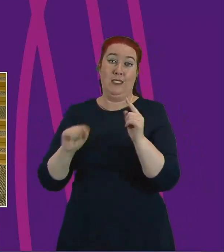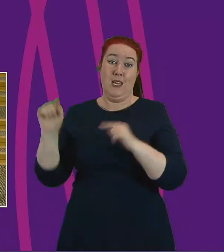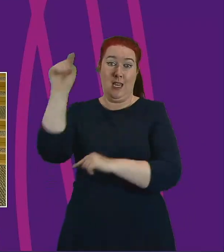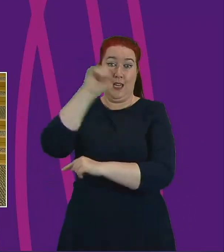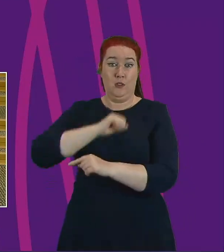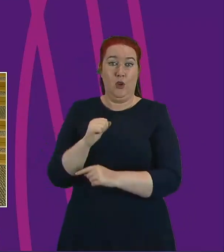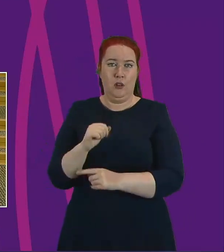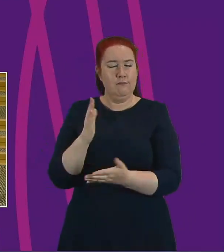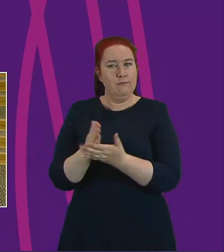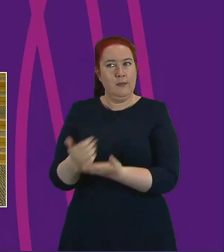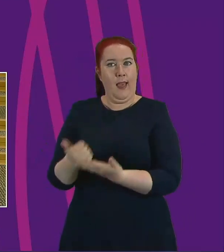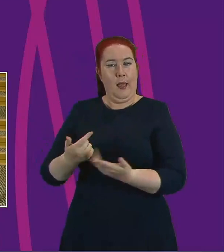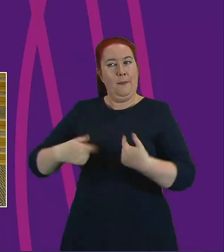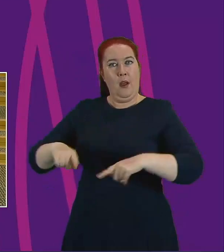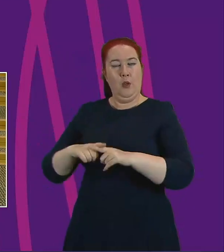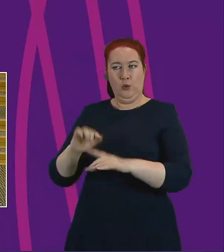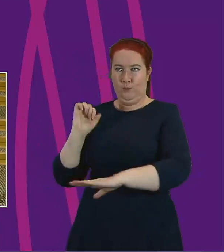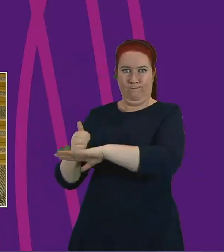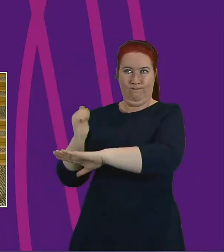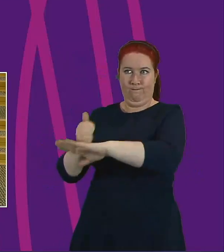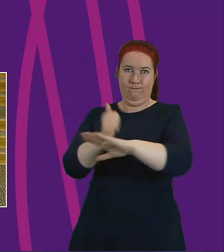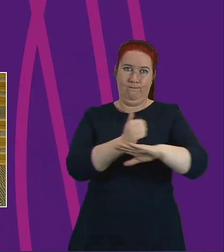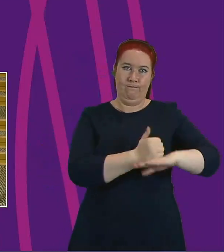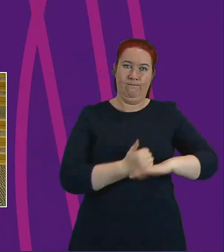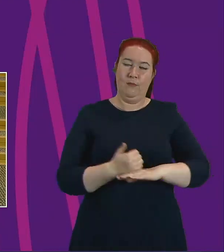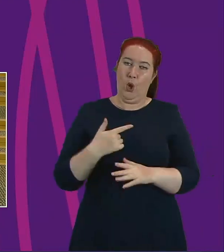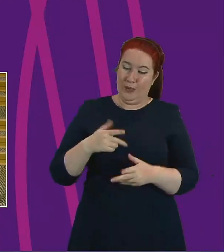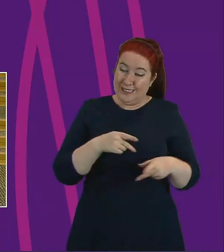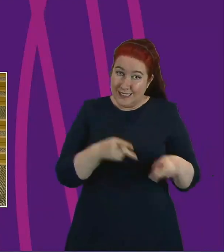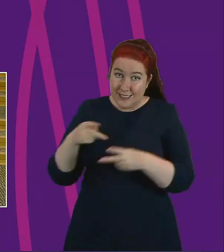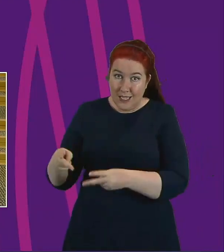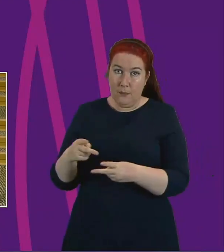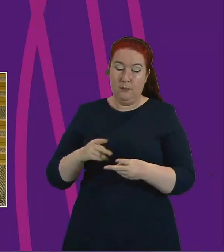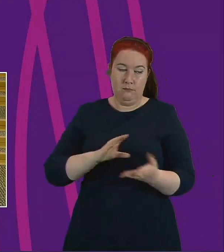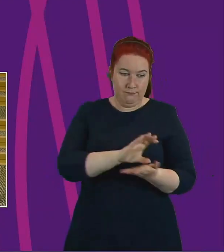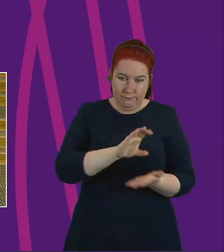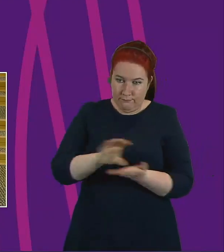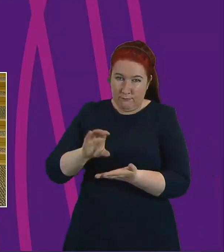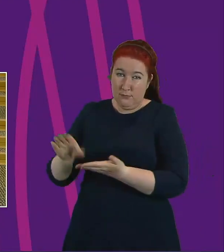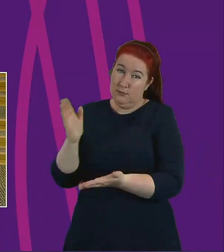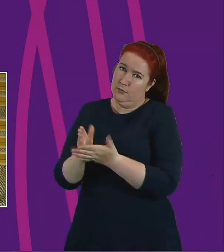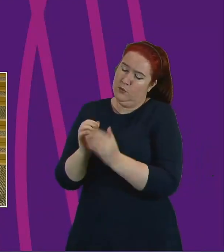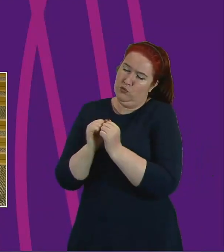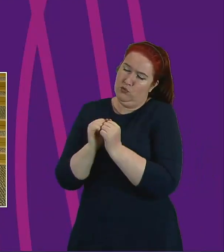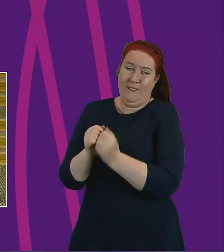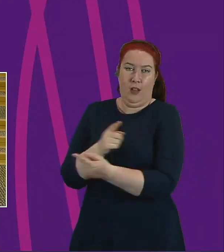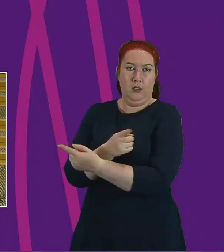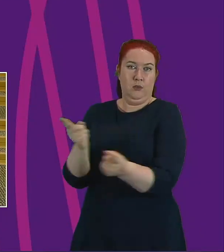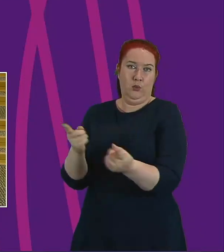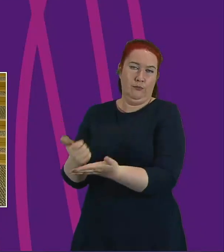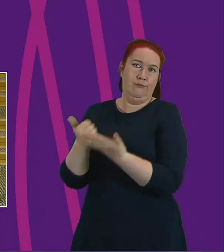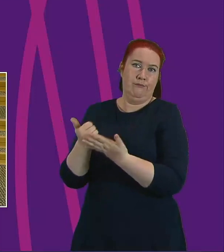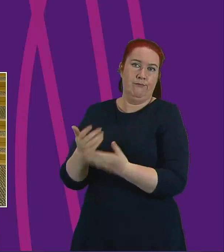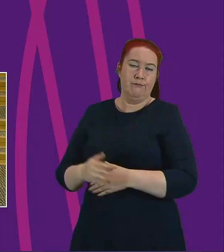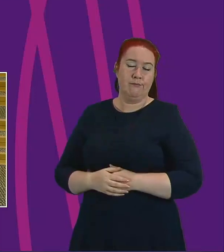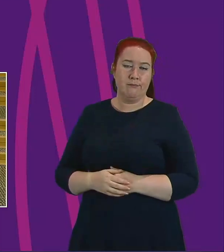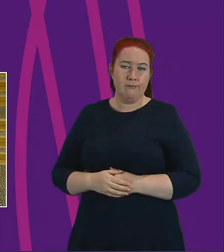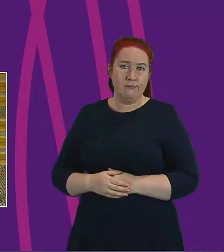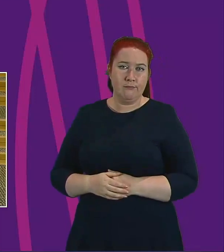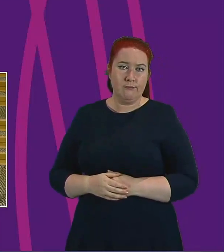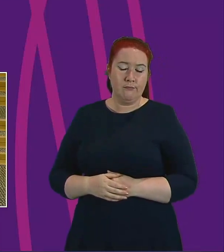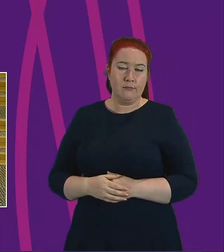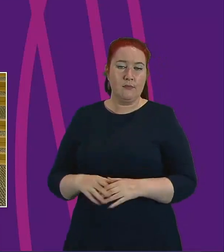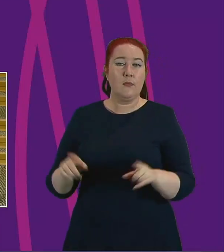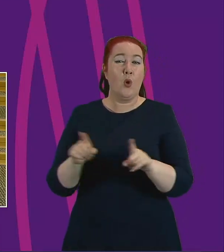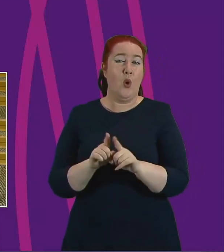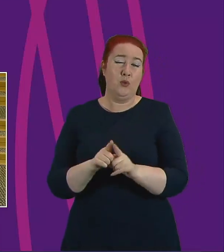helping us set up systems and distribute the funding and we are sincerely grateful to them for that collected effort. And